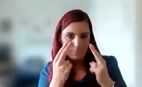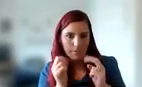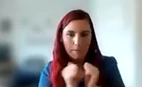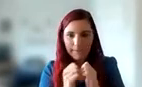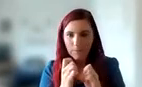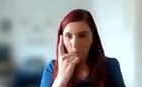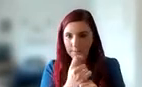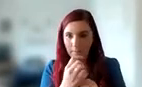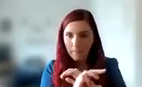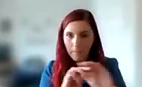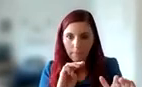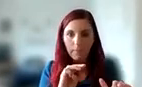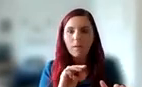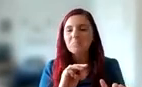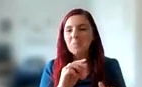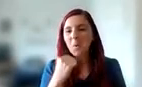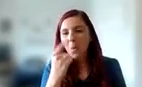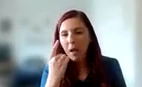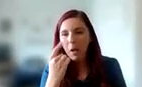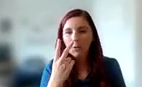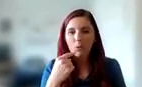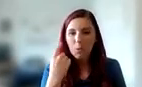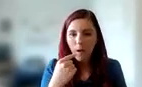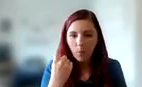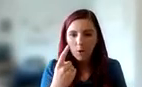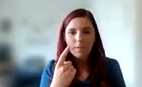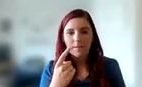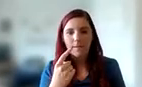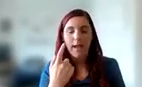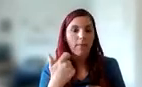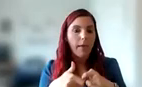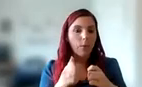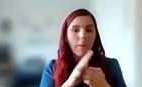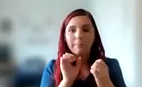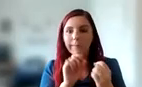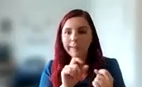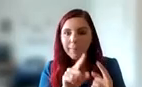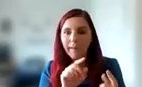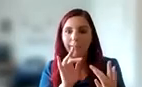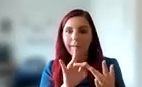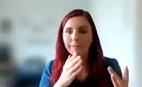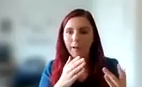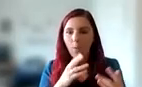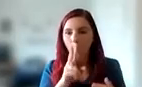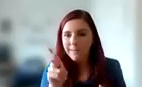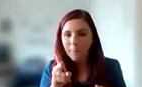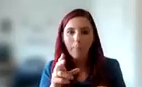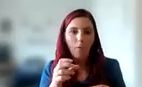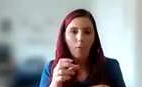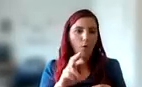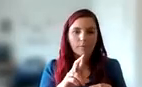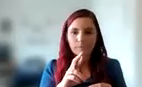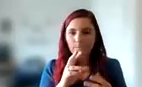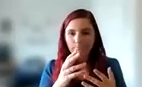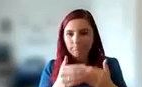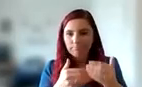month and they last between an hour or two. We've contact in between meetings if needed via our WhatsApp group or email. And we have a